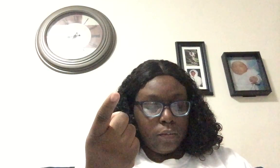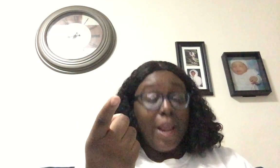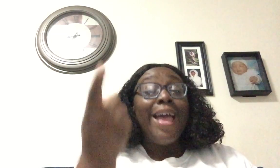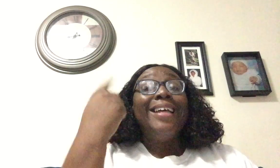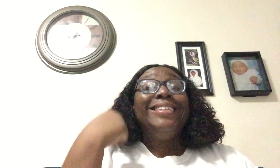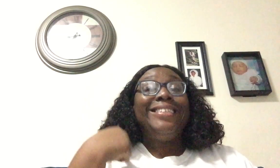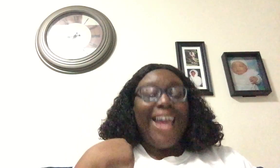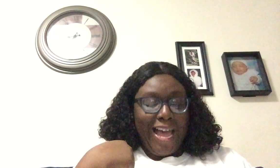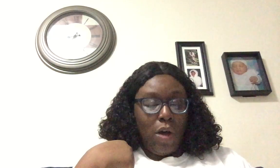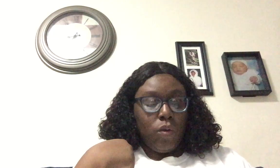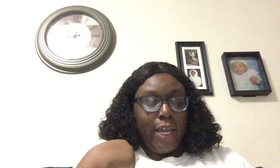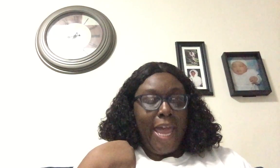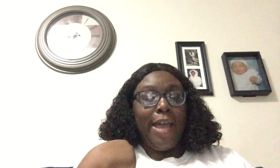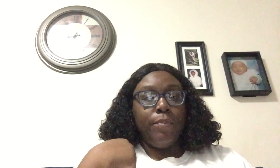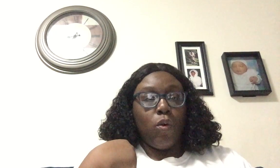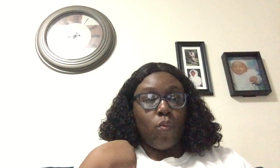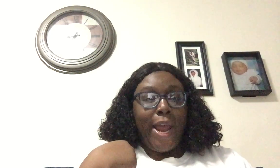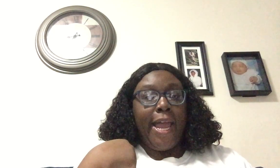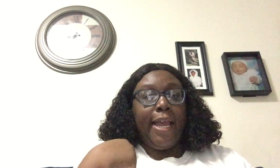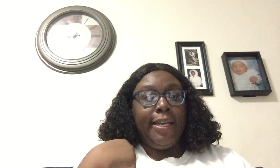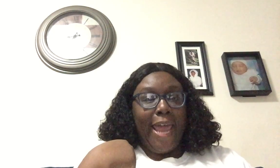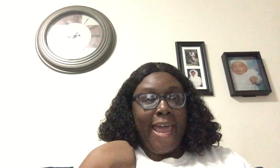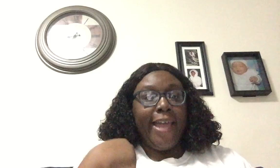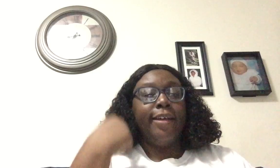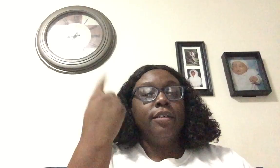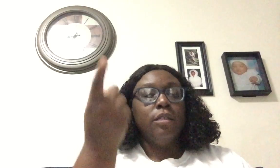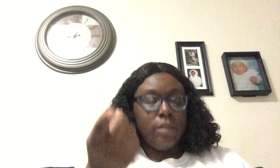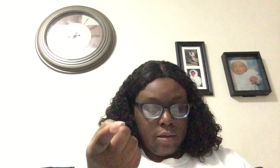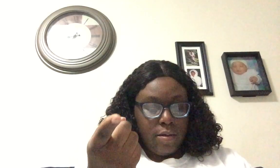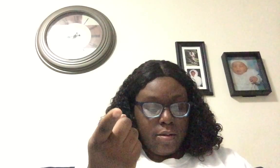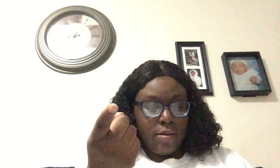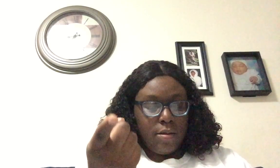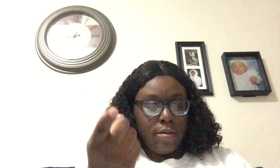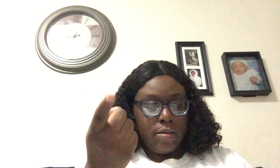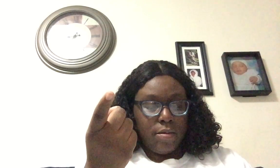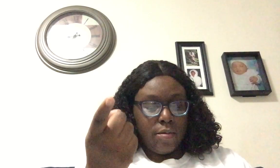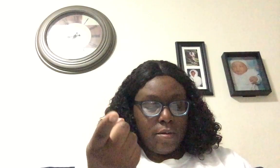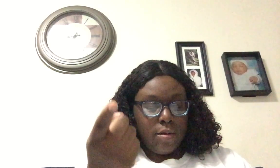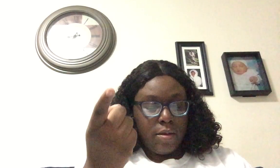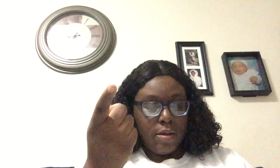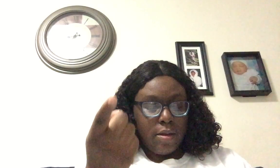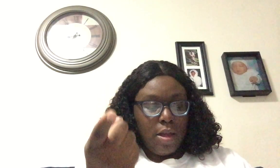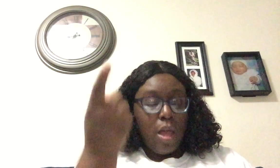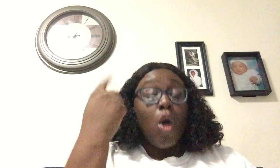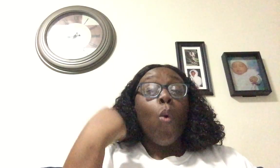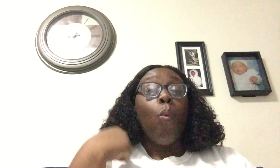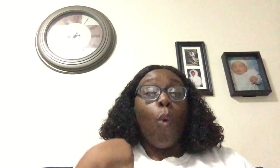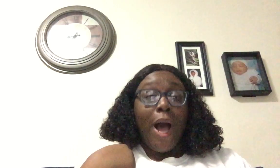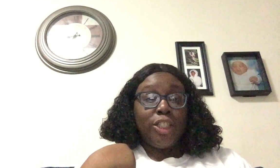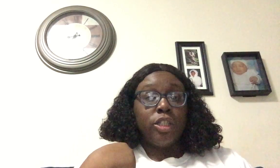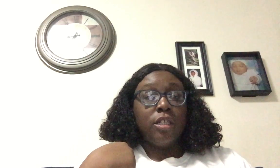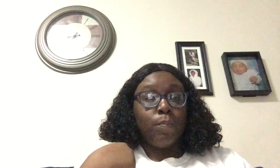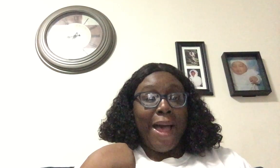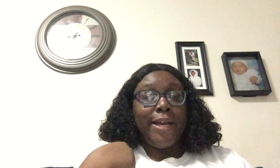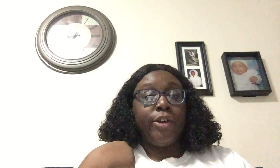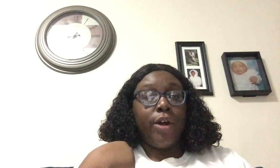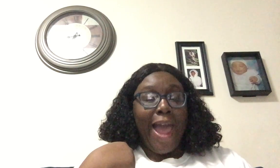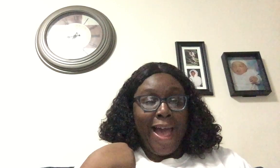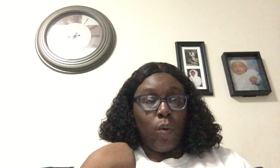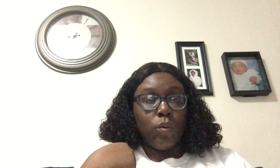Down came the rain and washed the spider out.